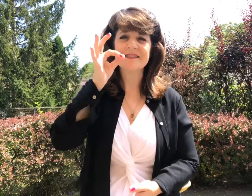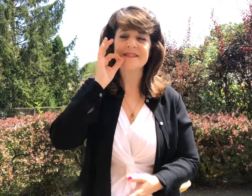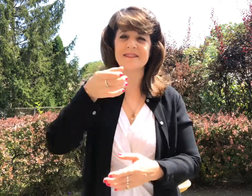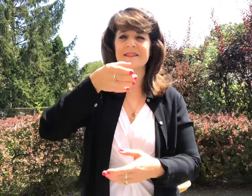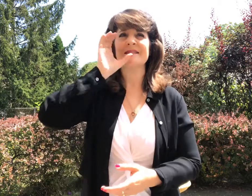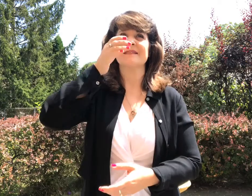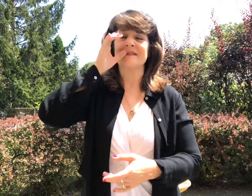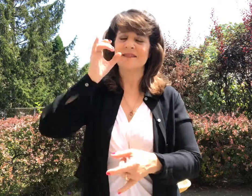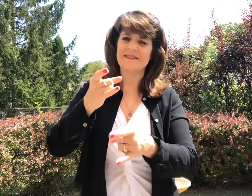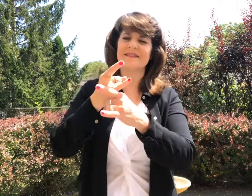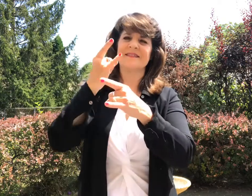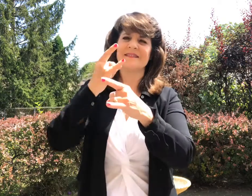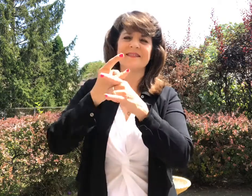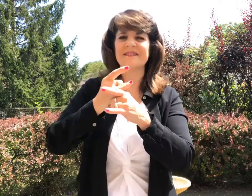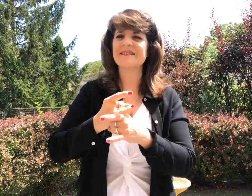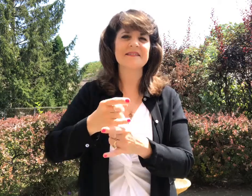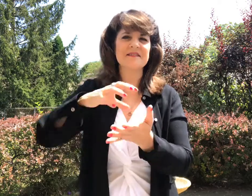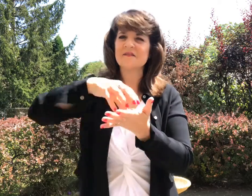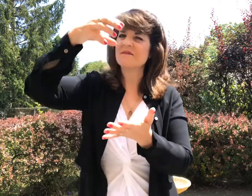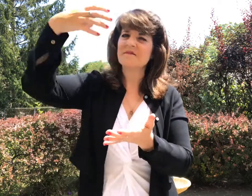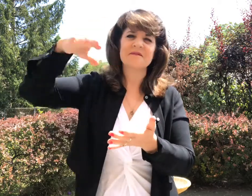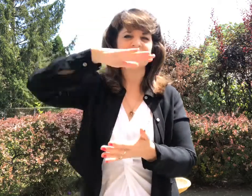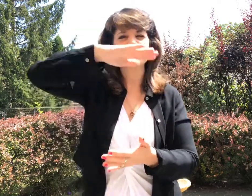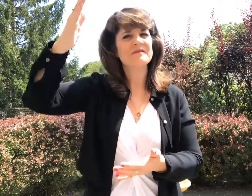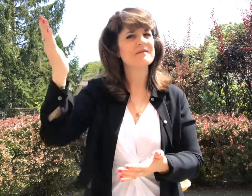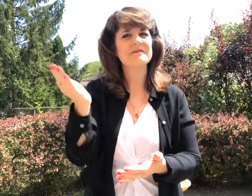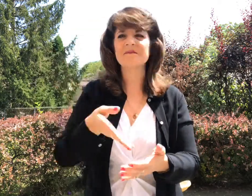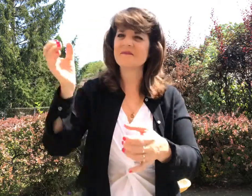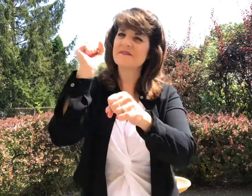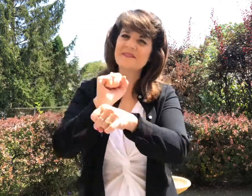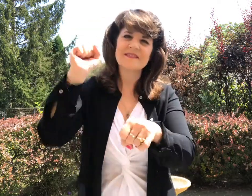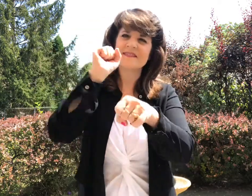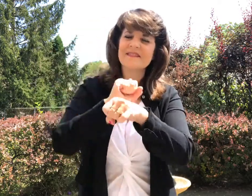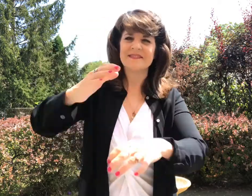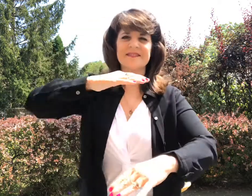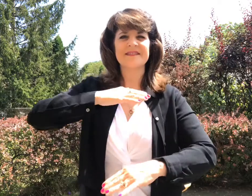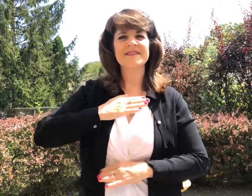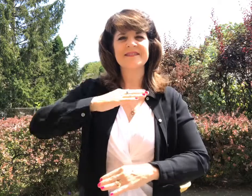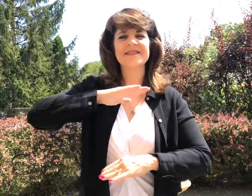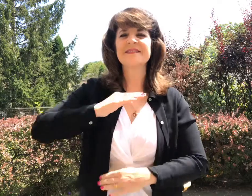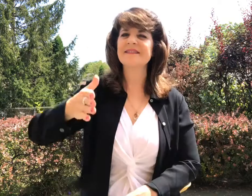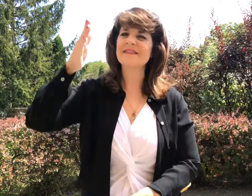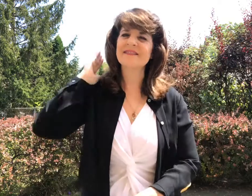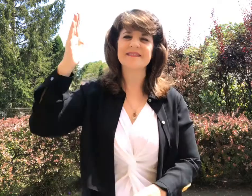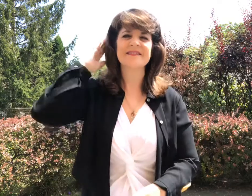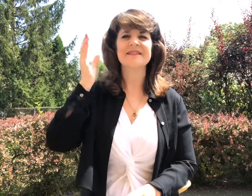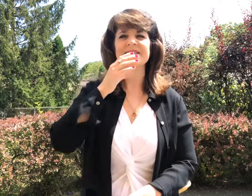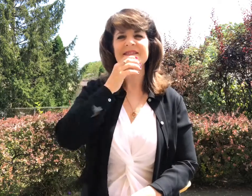and drinking, burning liquor. Never rich, so we were out to make that steady bigger. Once I was 11 years